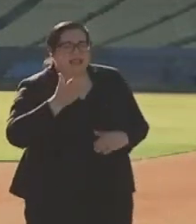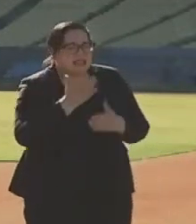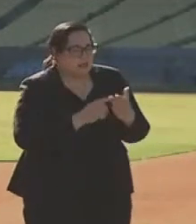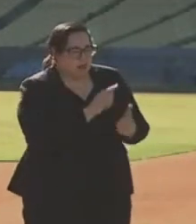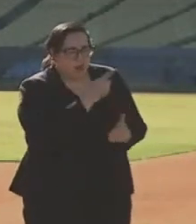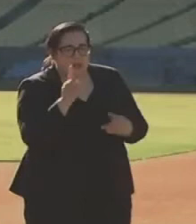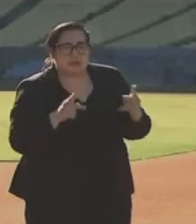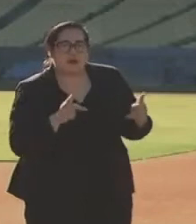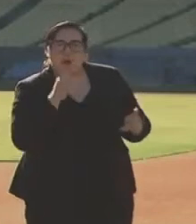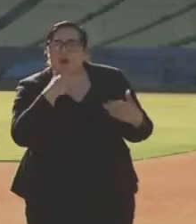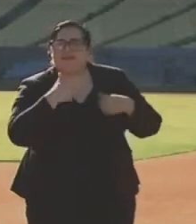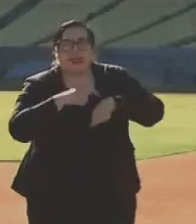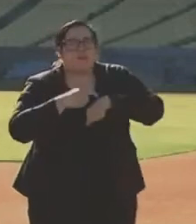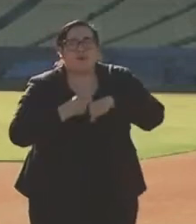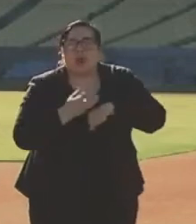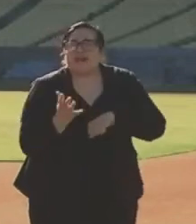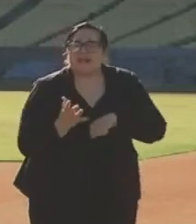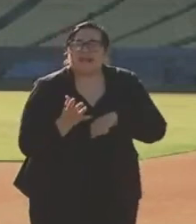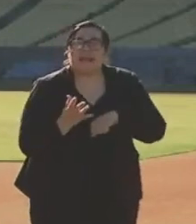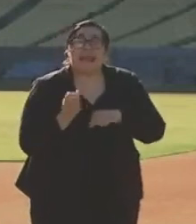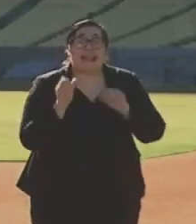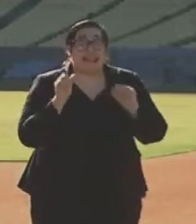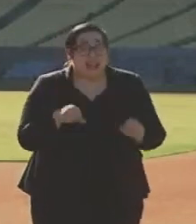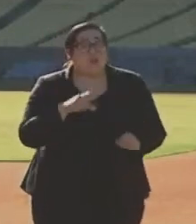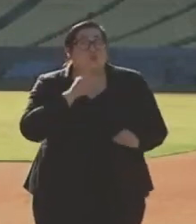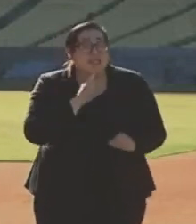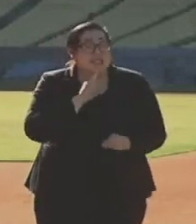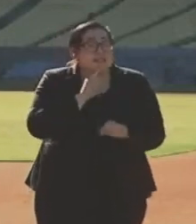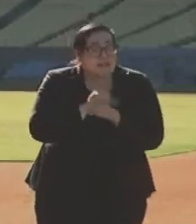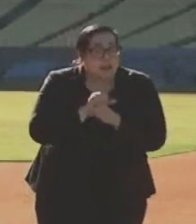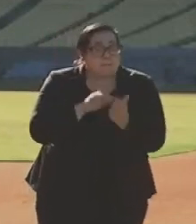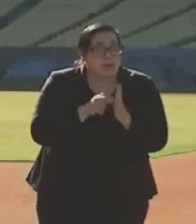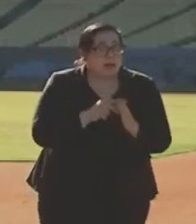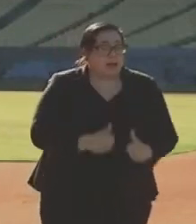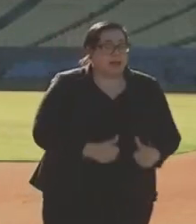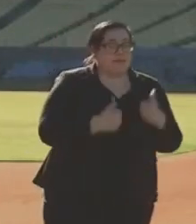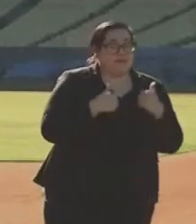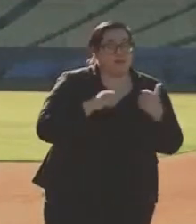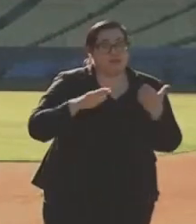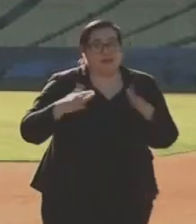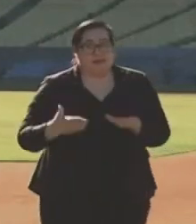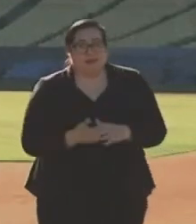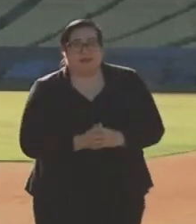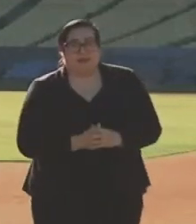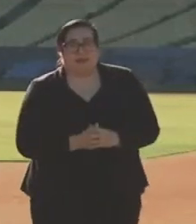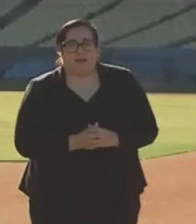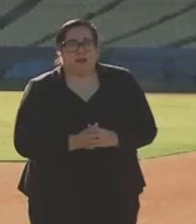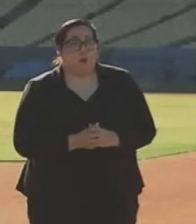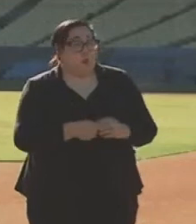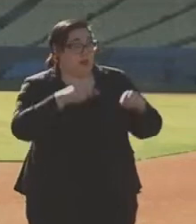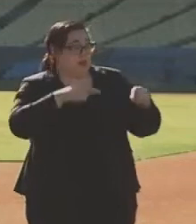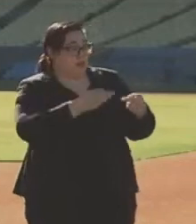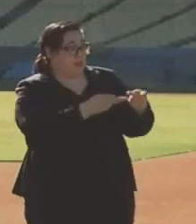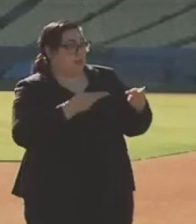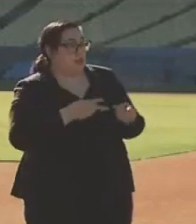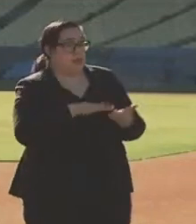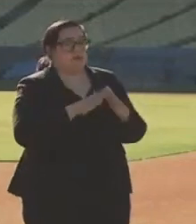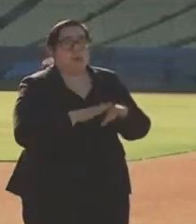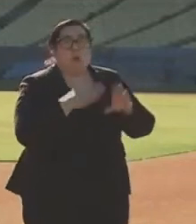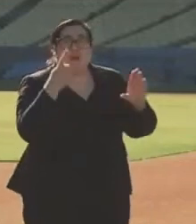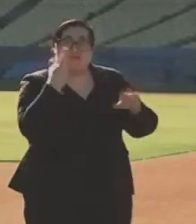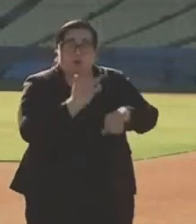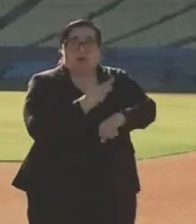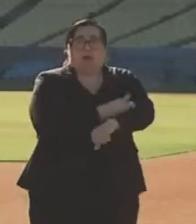those folks do not have time to waste. It can mean life or death for them. When this site is open and others across our city